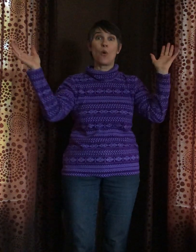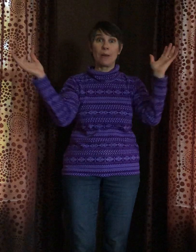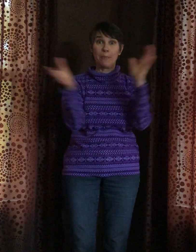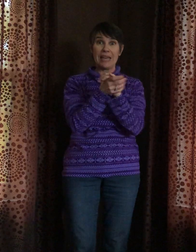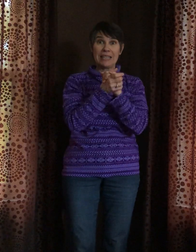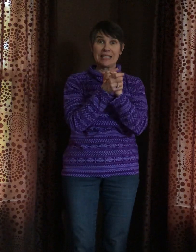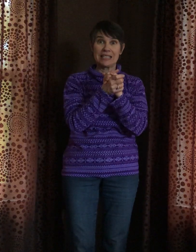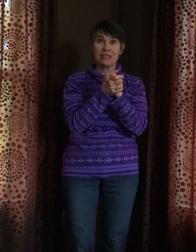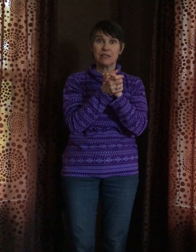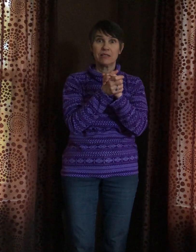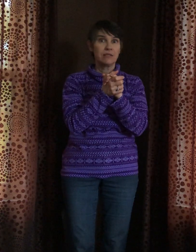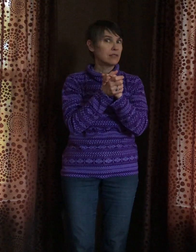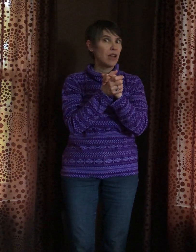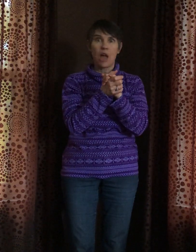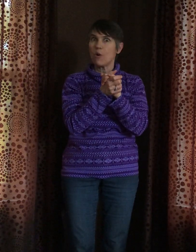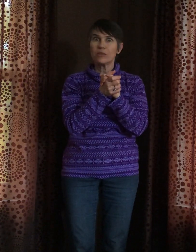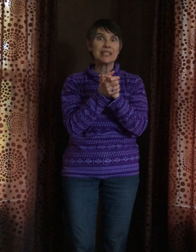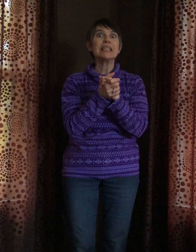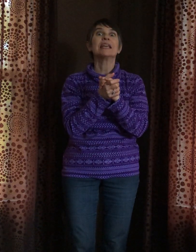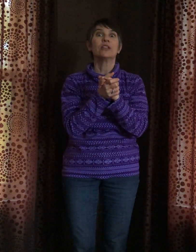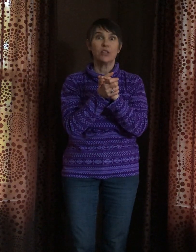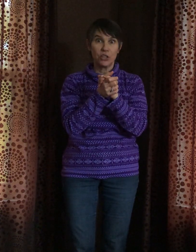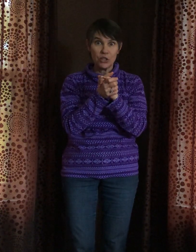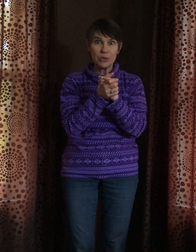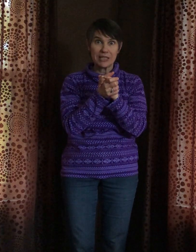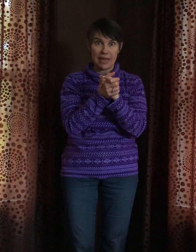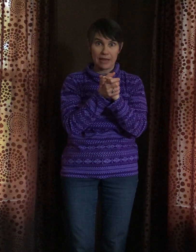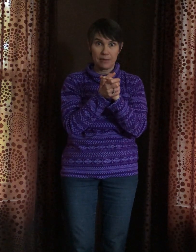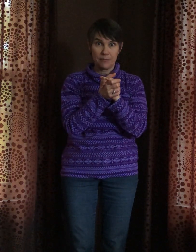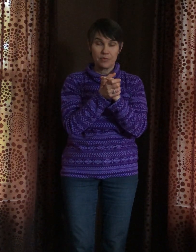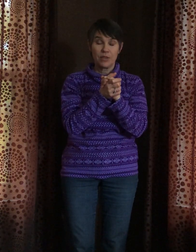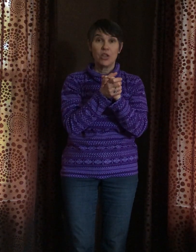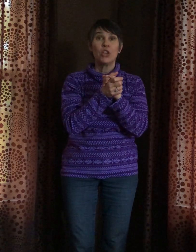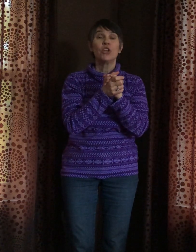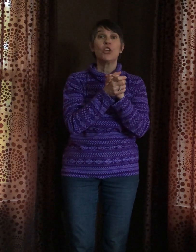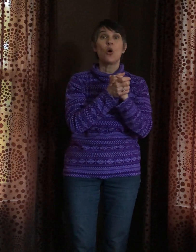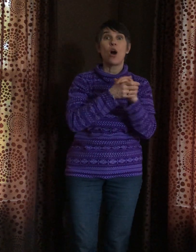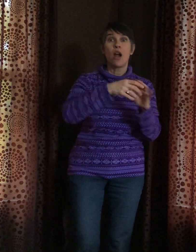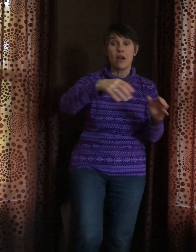one place I won't sing you sing you're